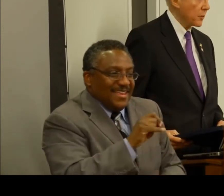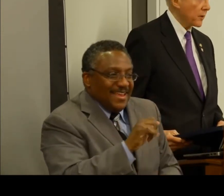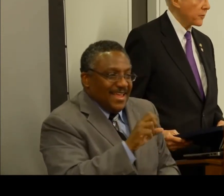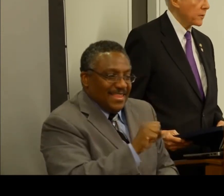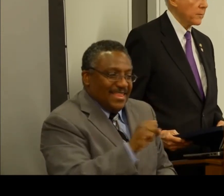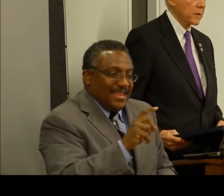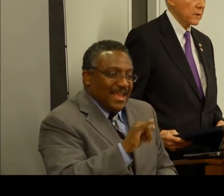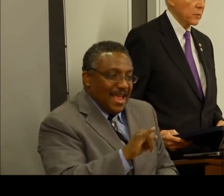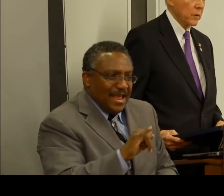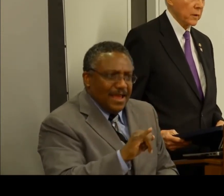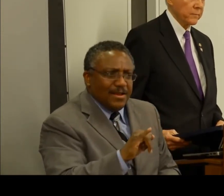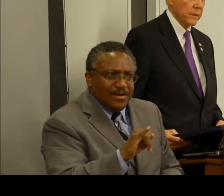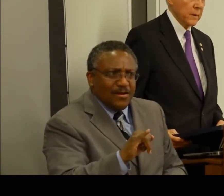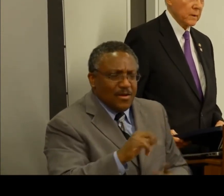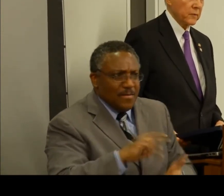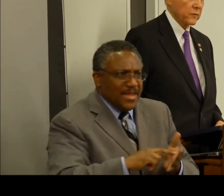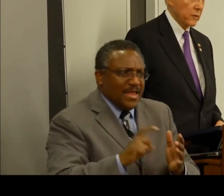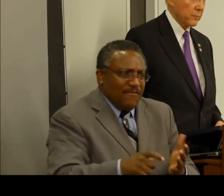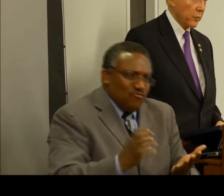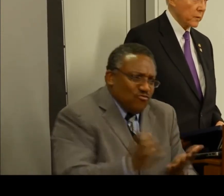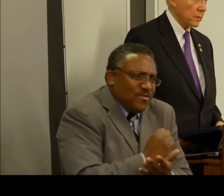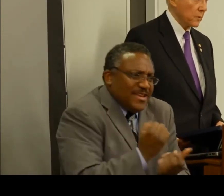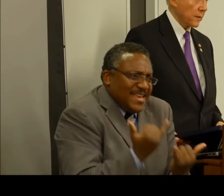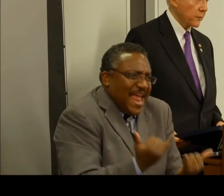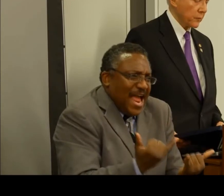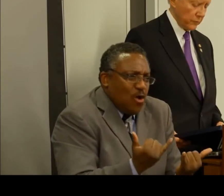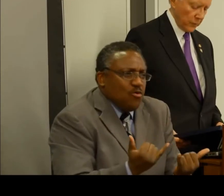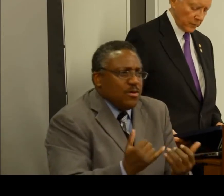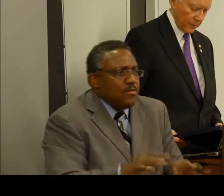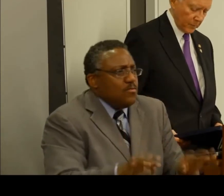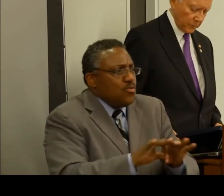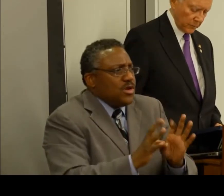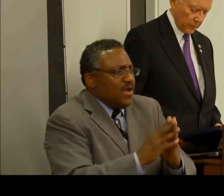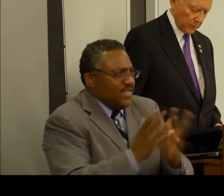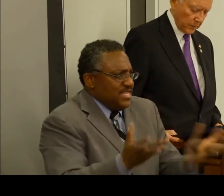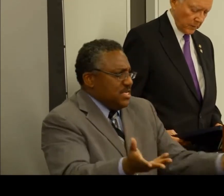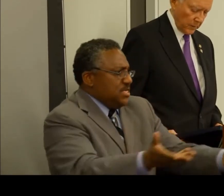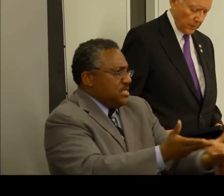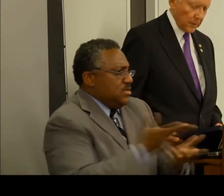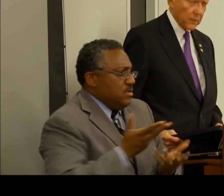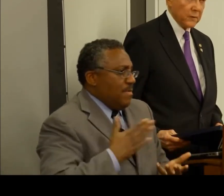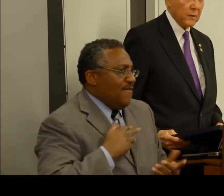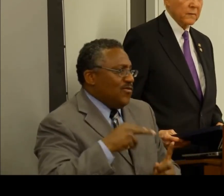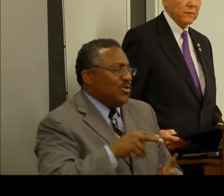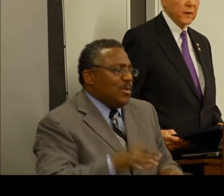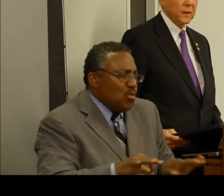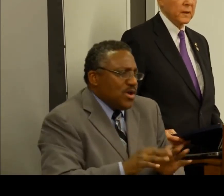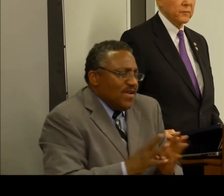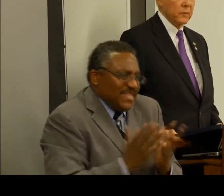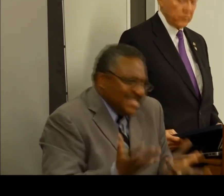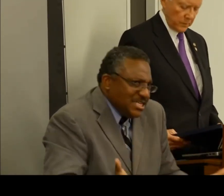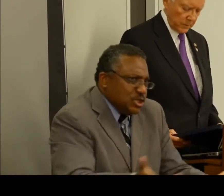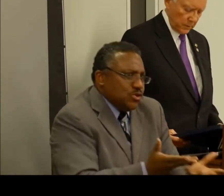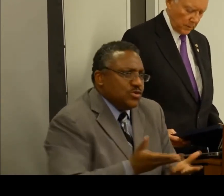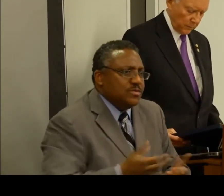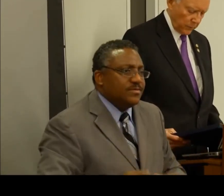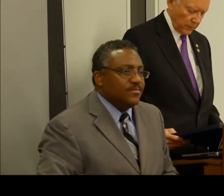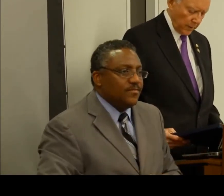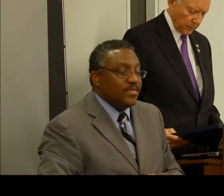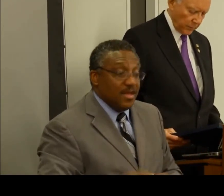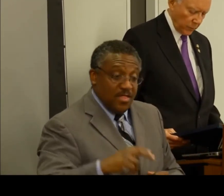time like the present to begin the work. This is an important conference as far as I'm concerned. The third and final avenue